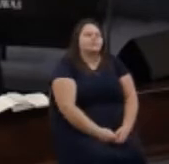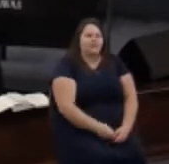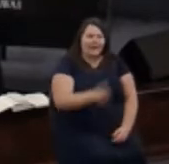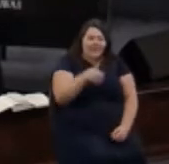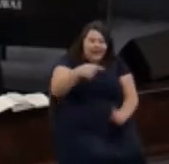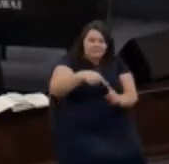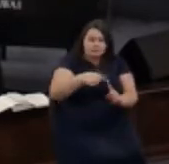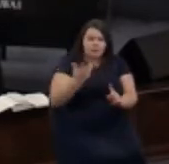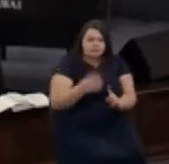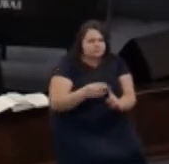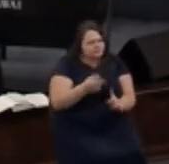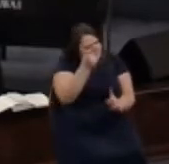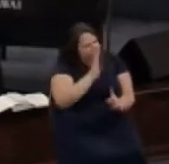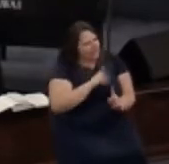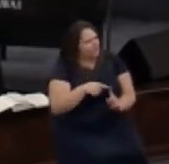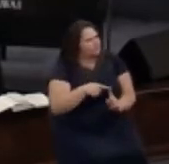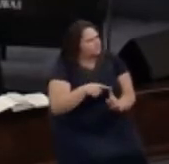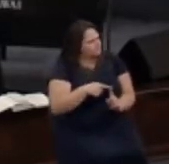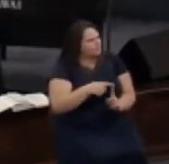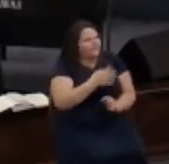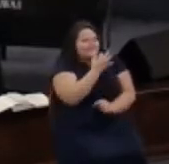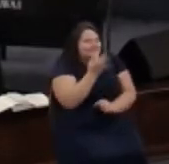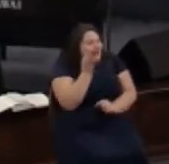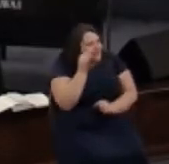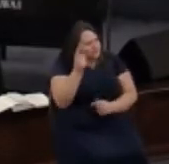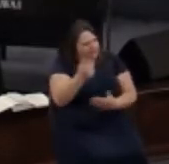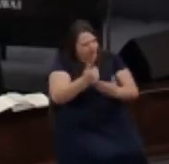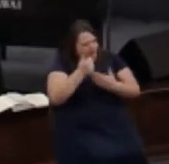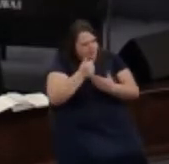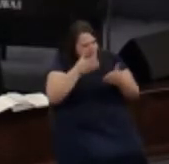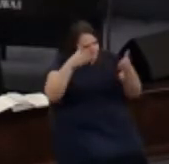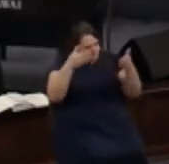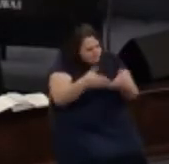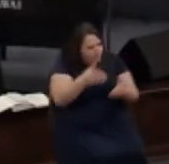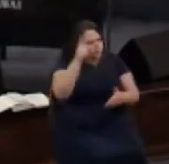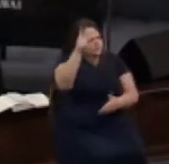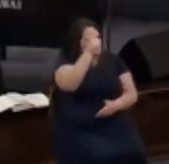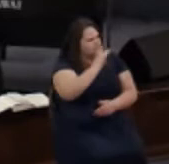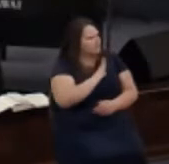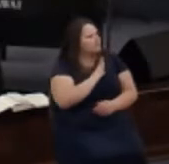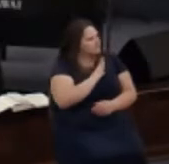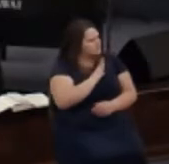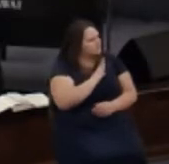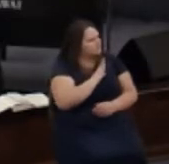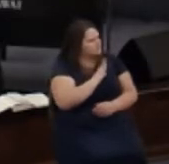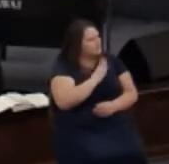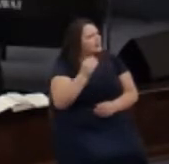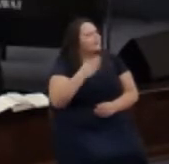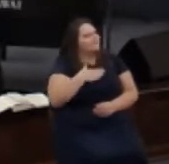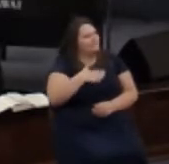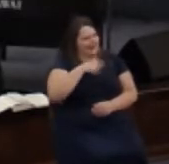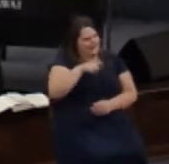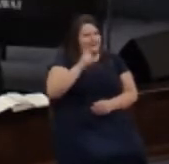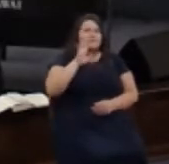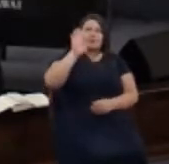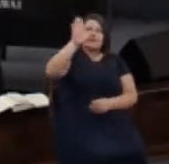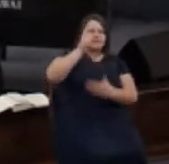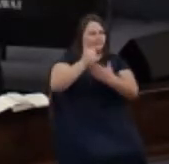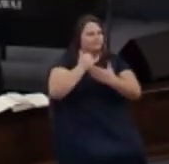God see fasting helps me to focus on God and my need for his help